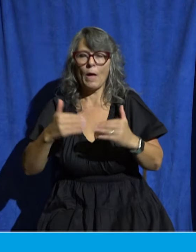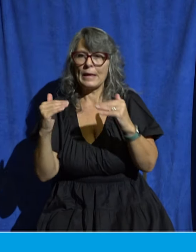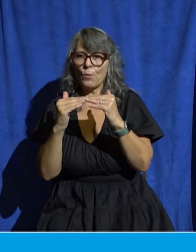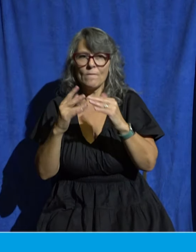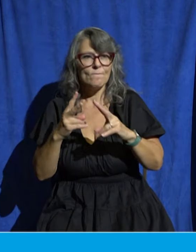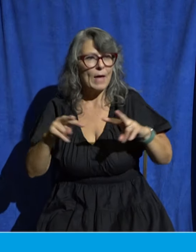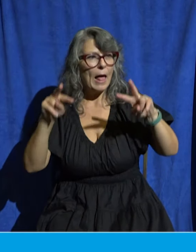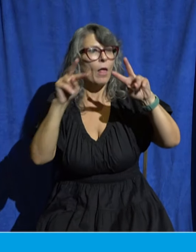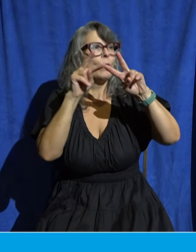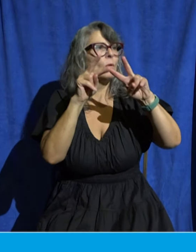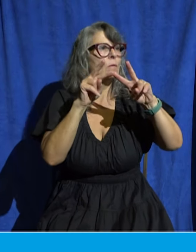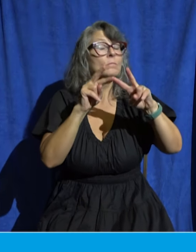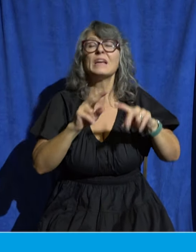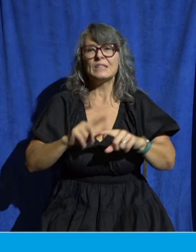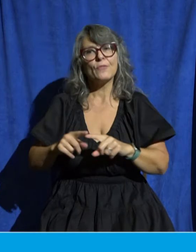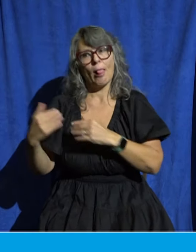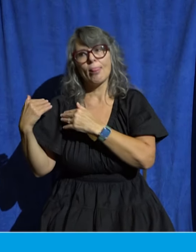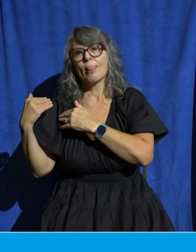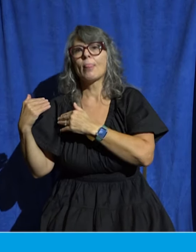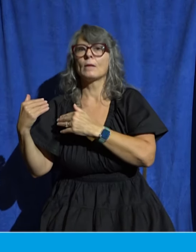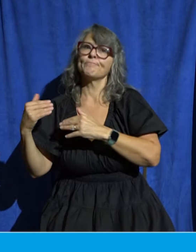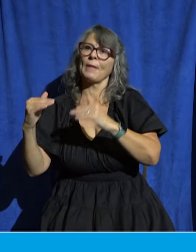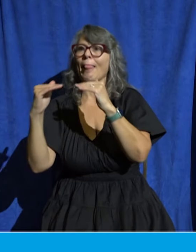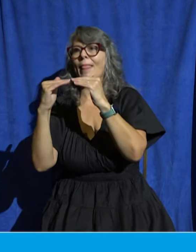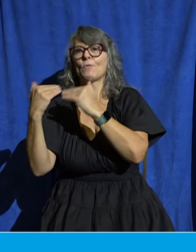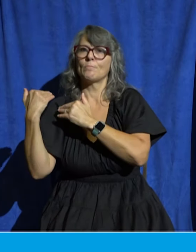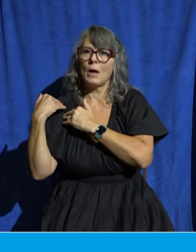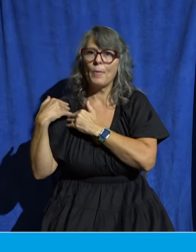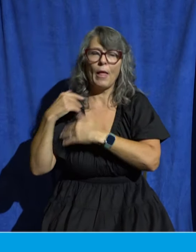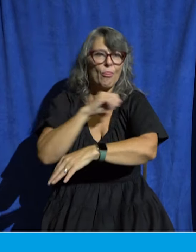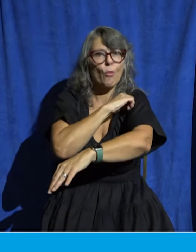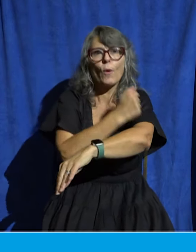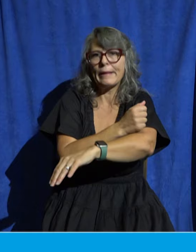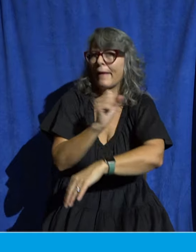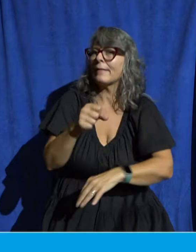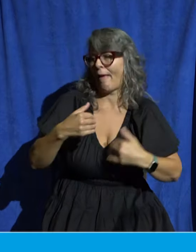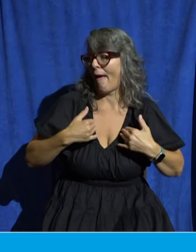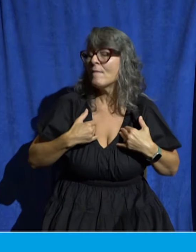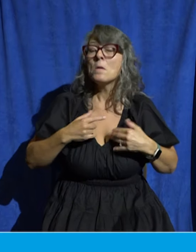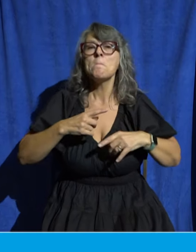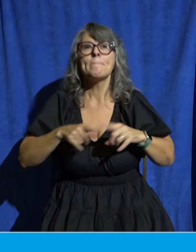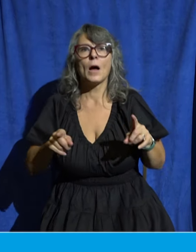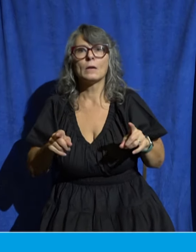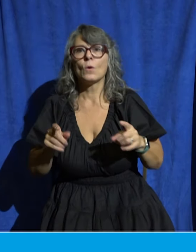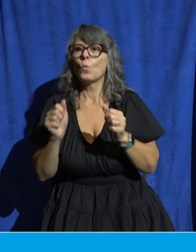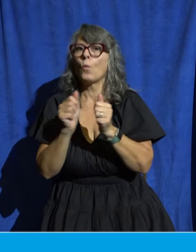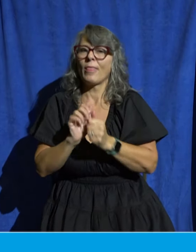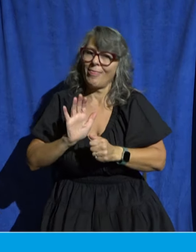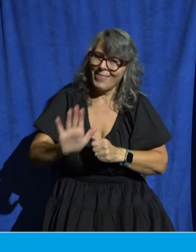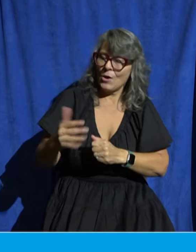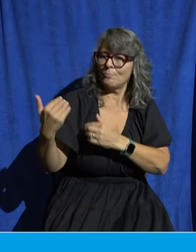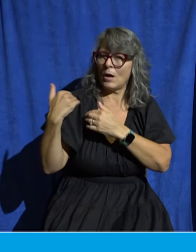levels of responsibility and authority but when it comes to function, every single person is needed and necessary.